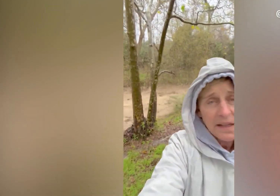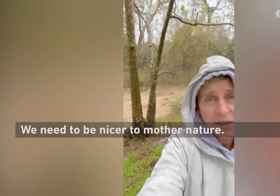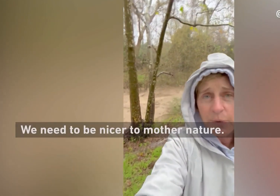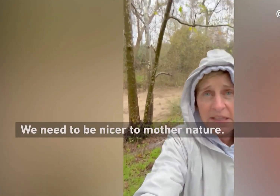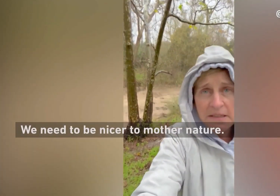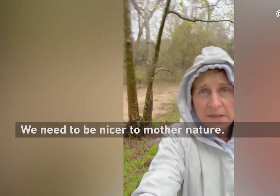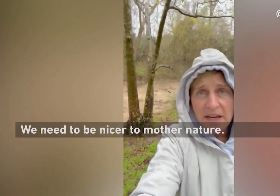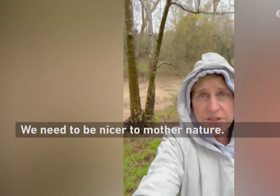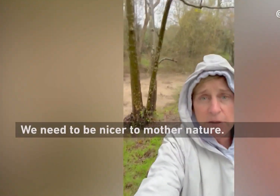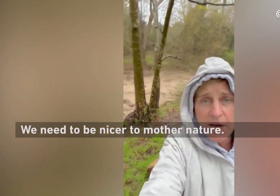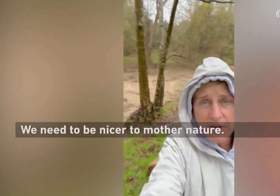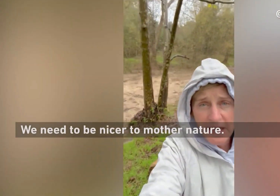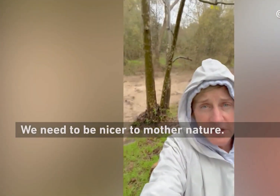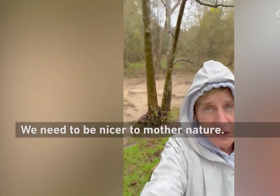Good night for the Mother Nature.